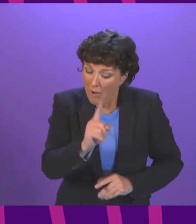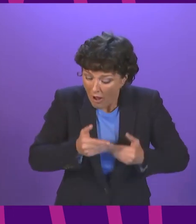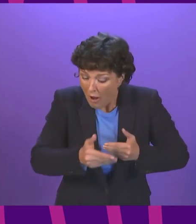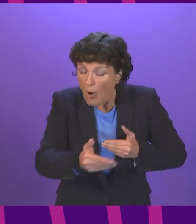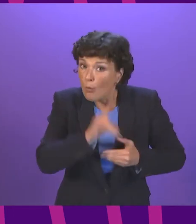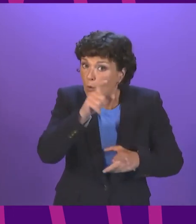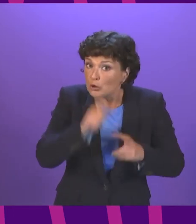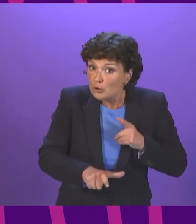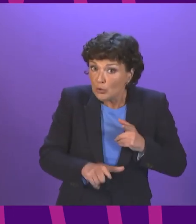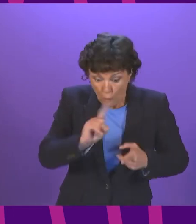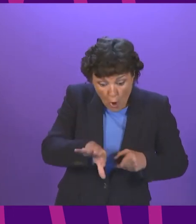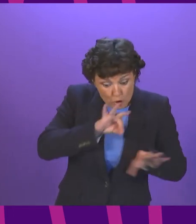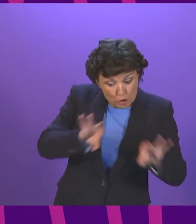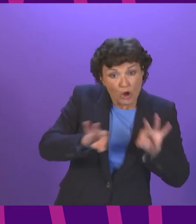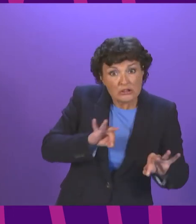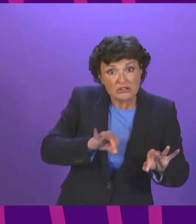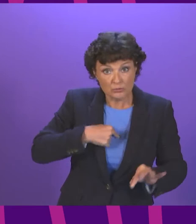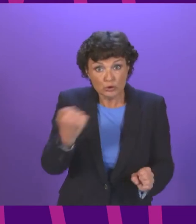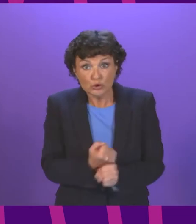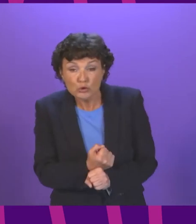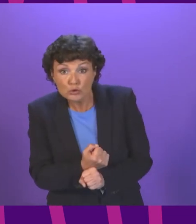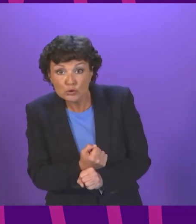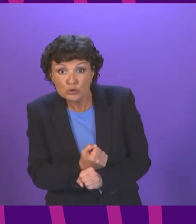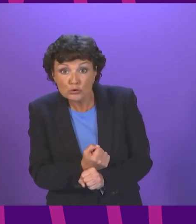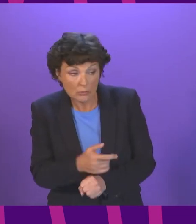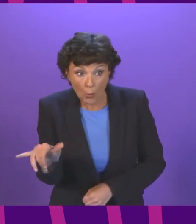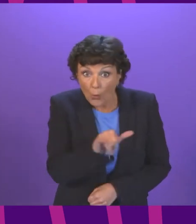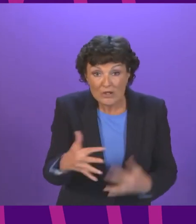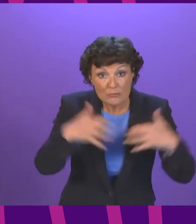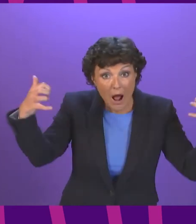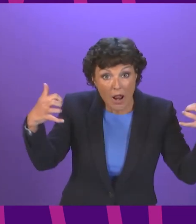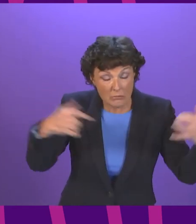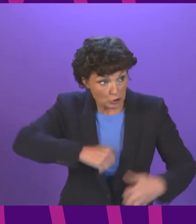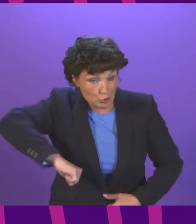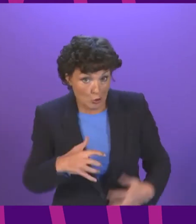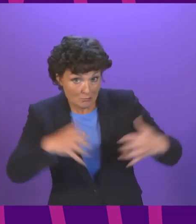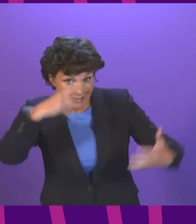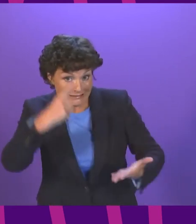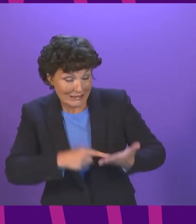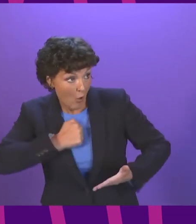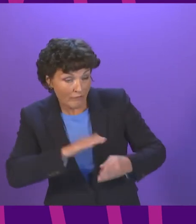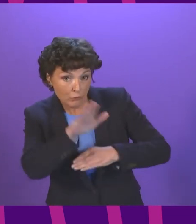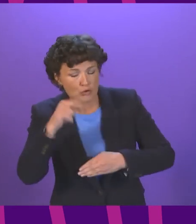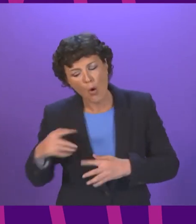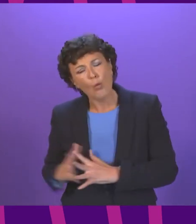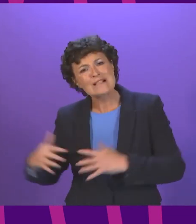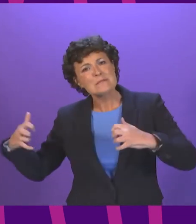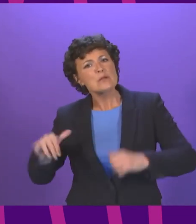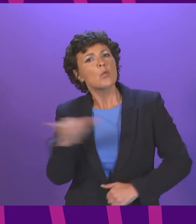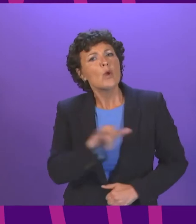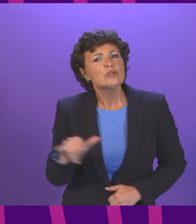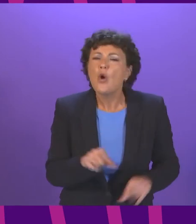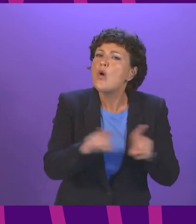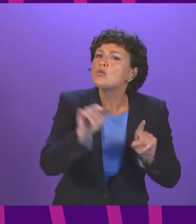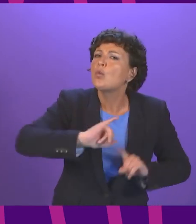decades to come. Which Parliament, Westminster or Holyrood, should make these choices? And what principles will